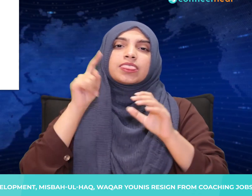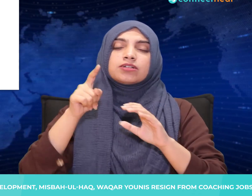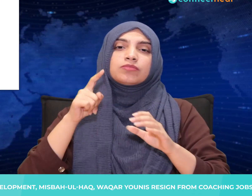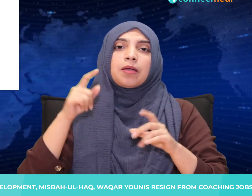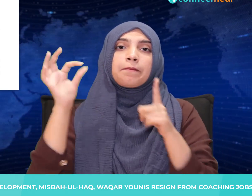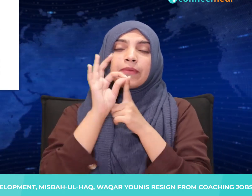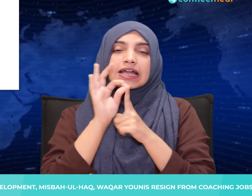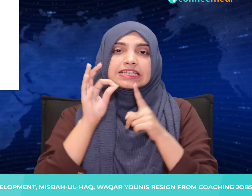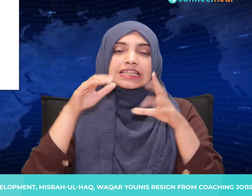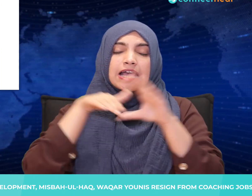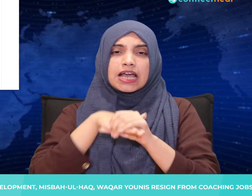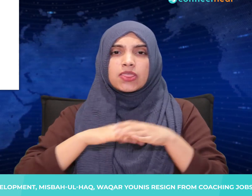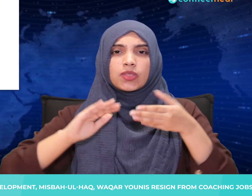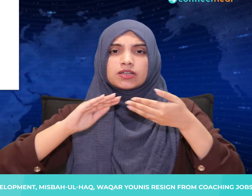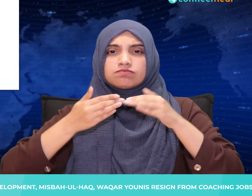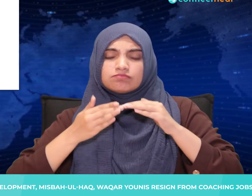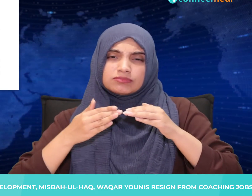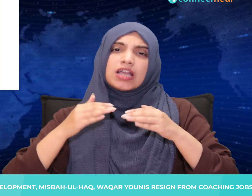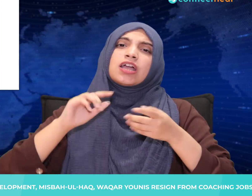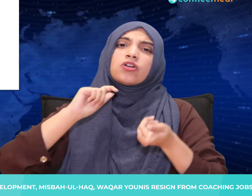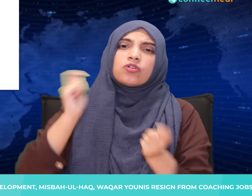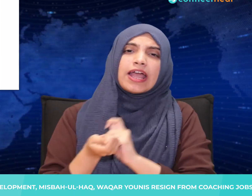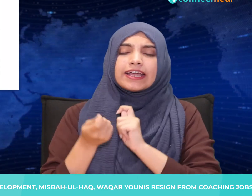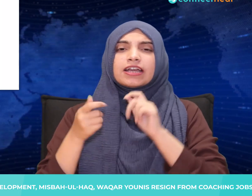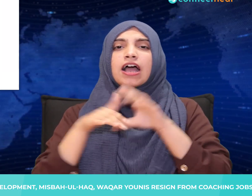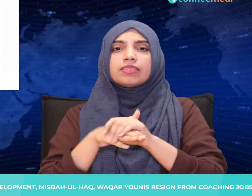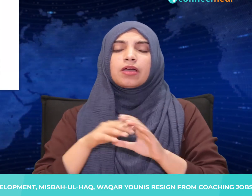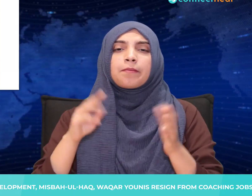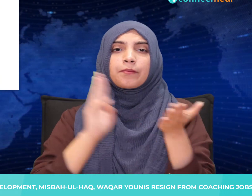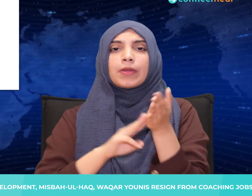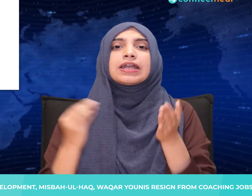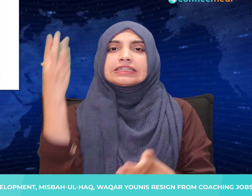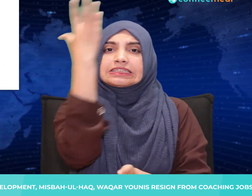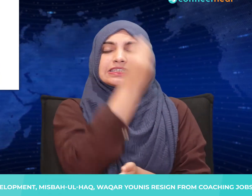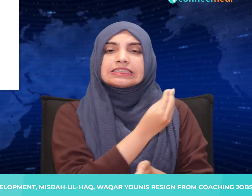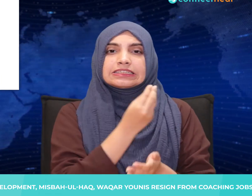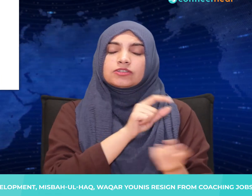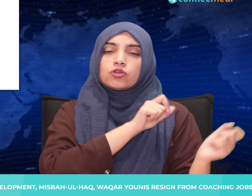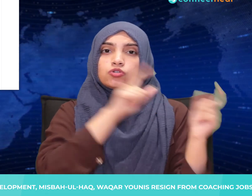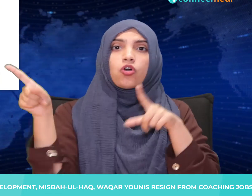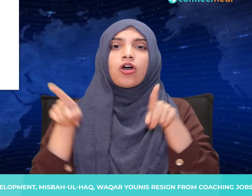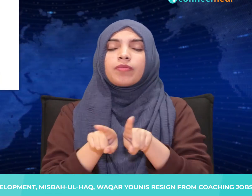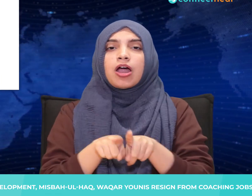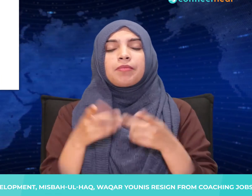received a major shock on Monday as their head coach, Miss Baul Haq.